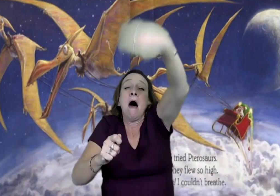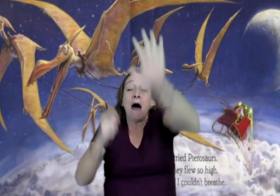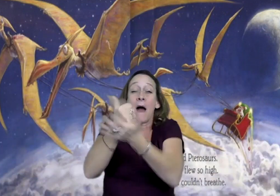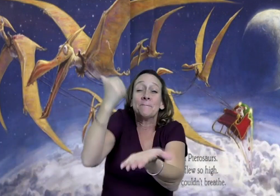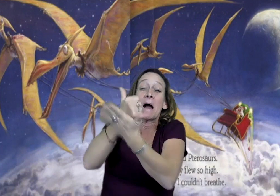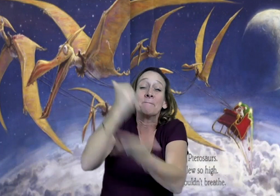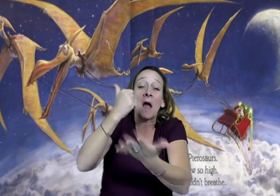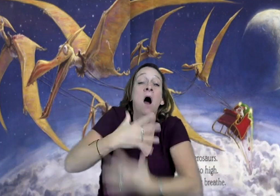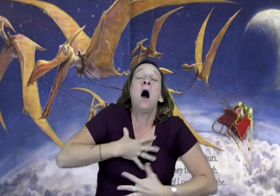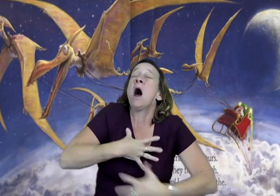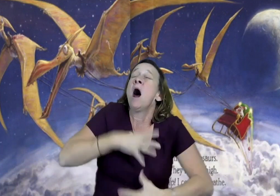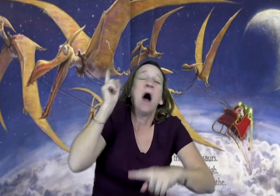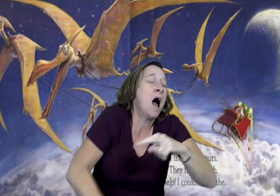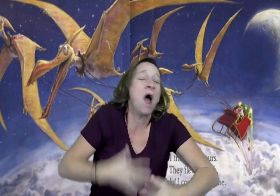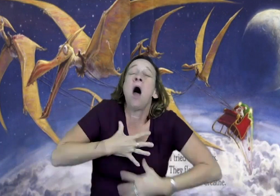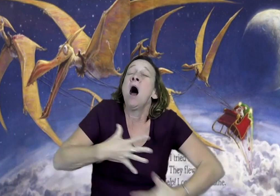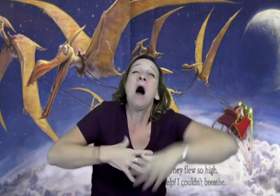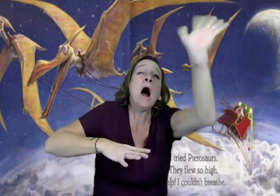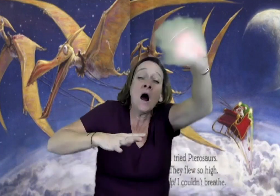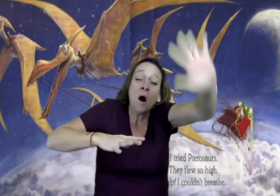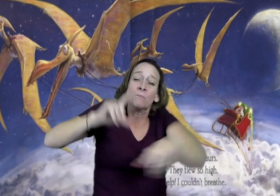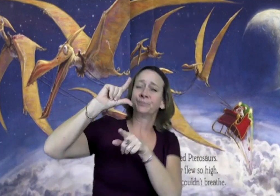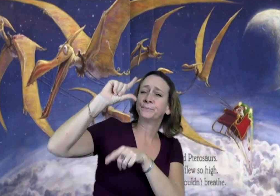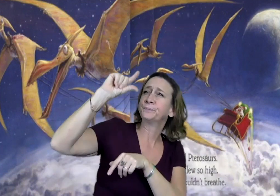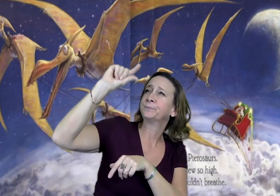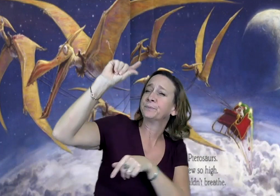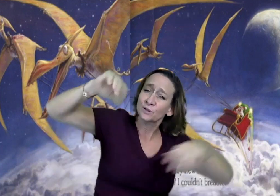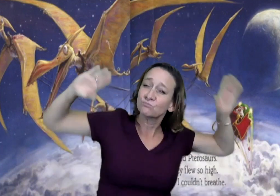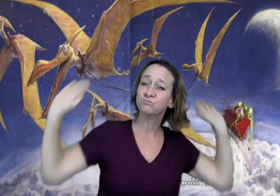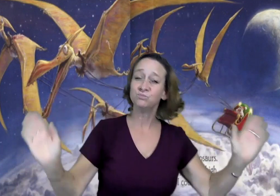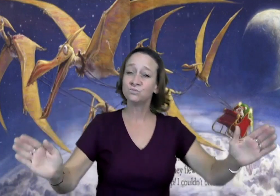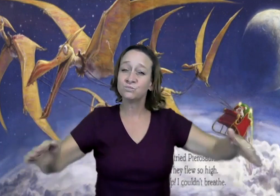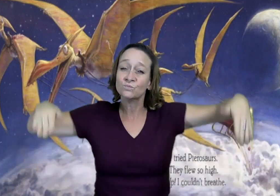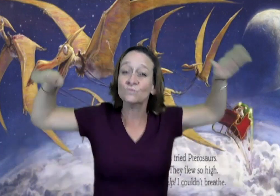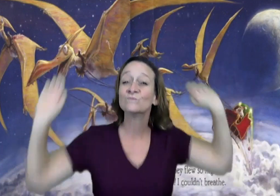Help! Help! couldn't breathe. I couldn't